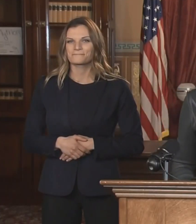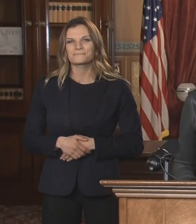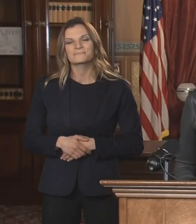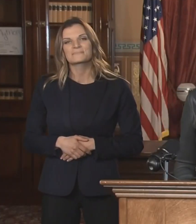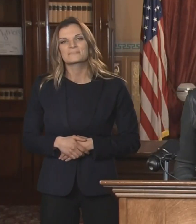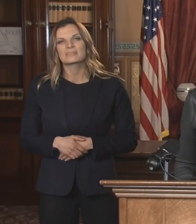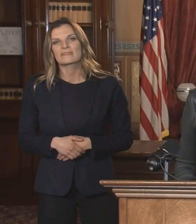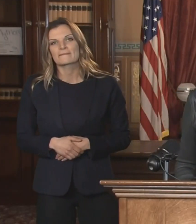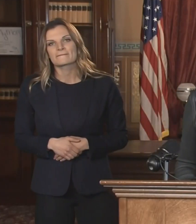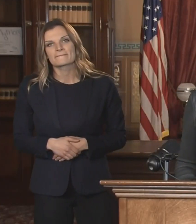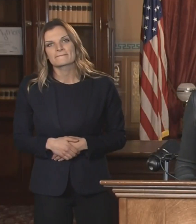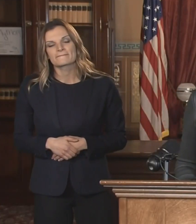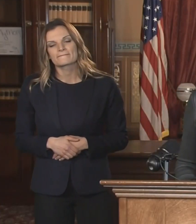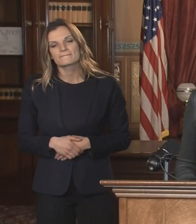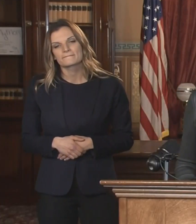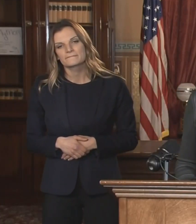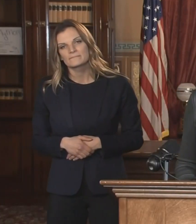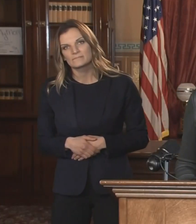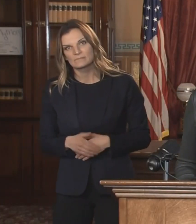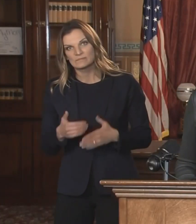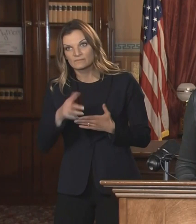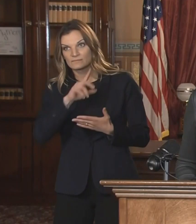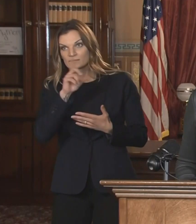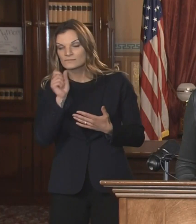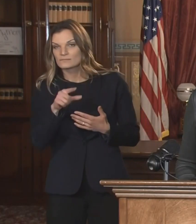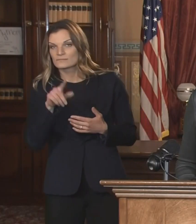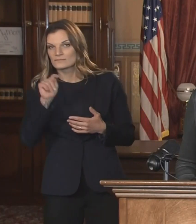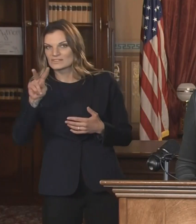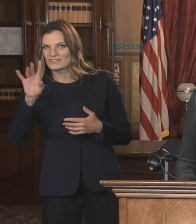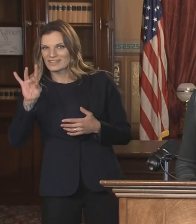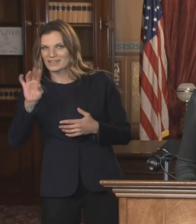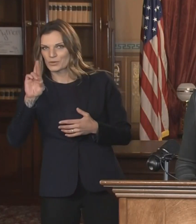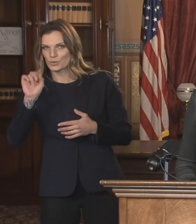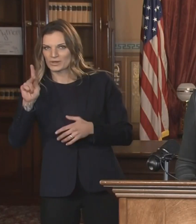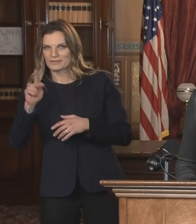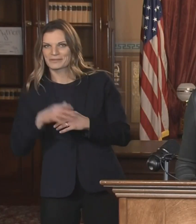Okay, at this point, Governor, next question will come from Rick Alvin with TV eight.